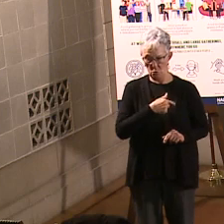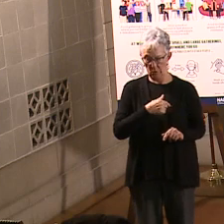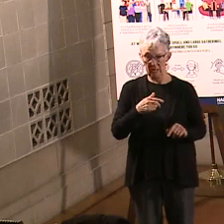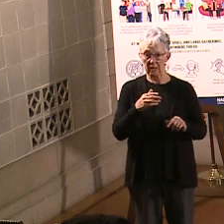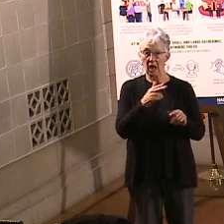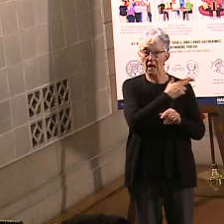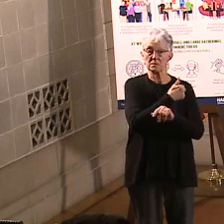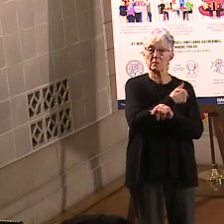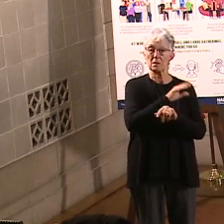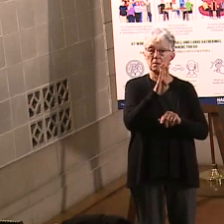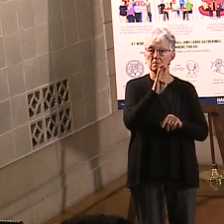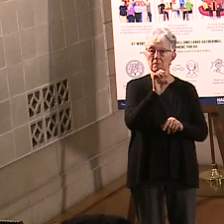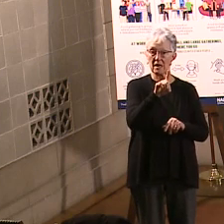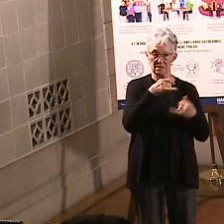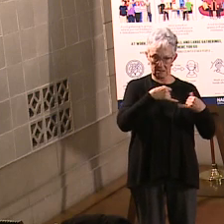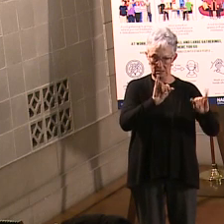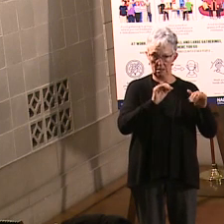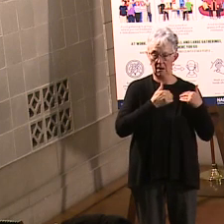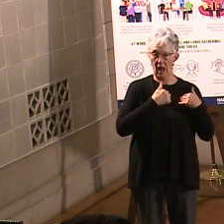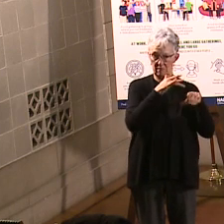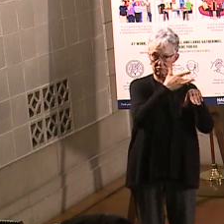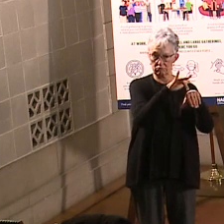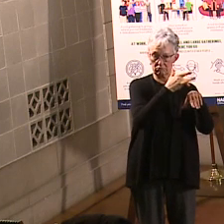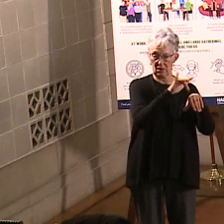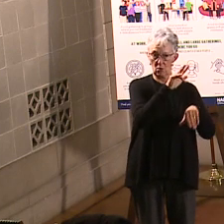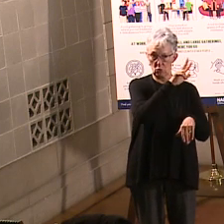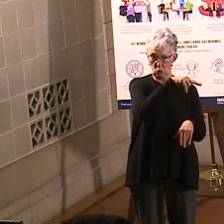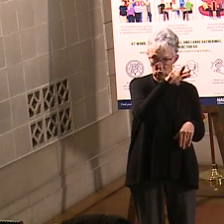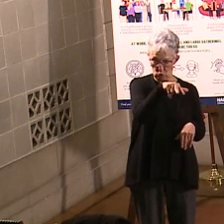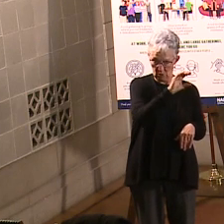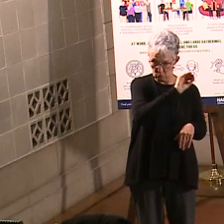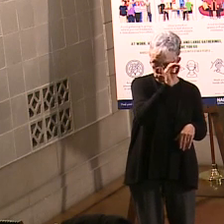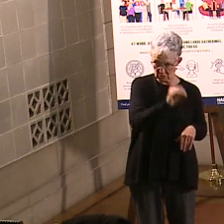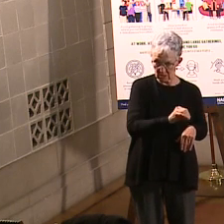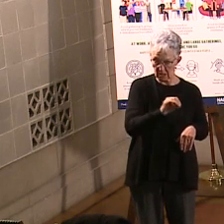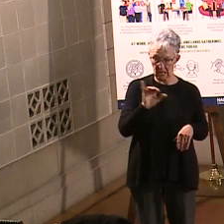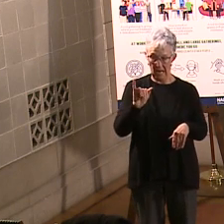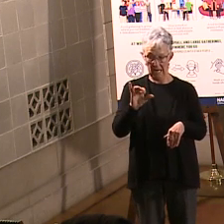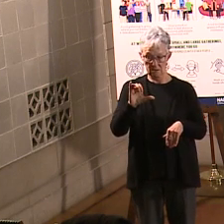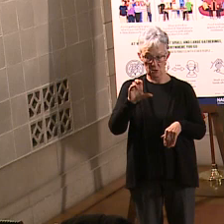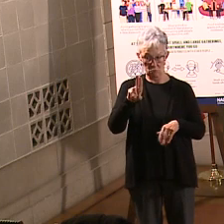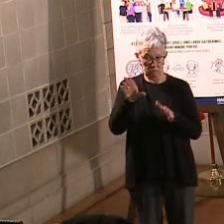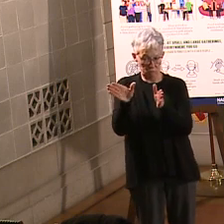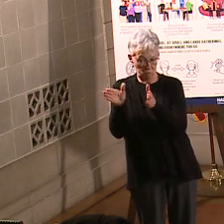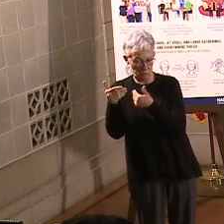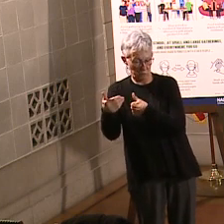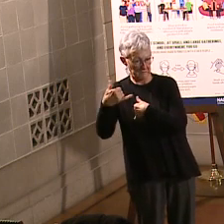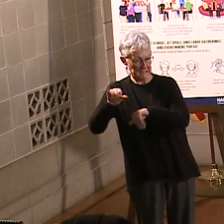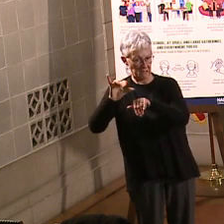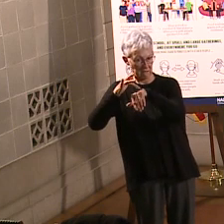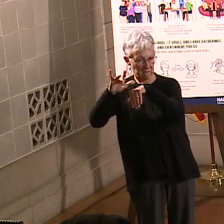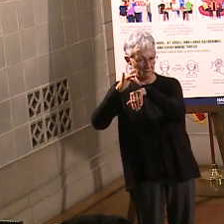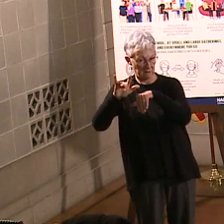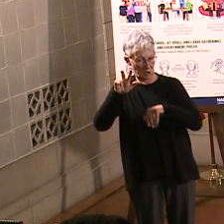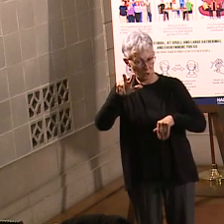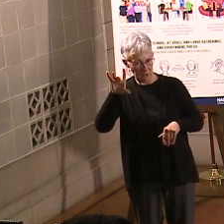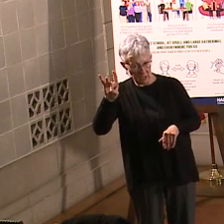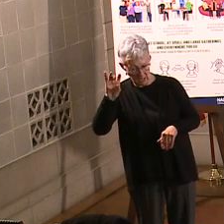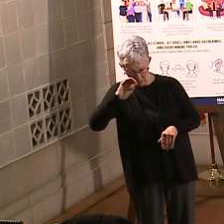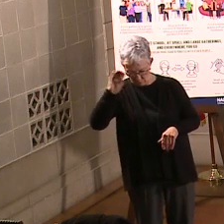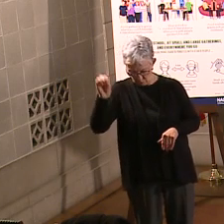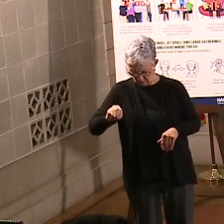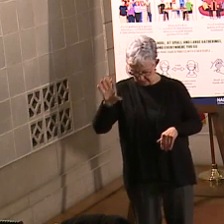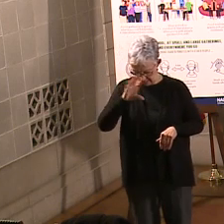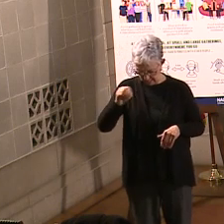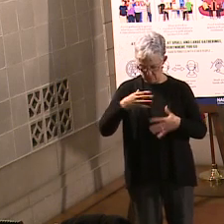Our ICU bed capacity is at 38%, and ventilator capacity is at 77%. Now, if